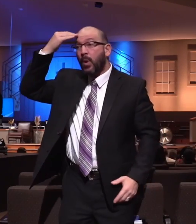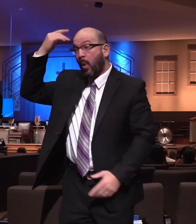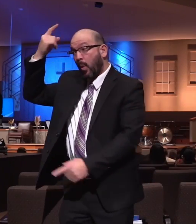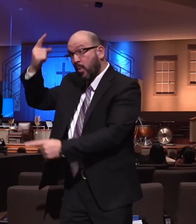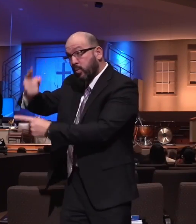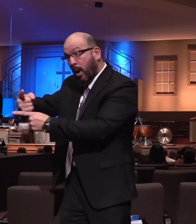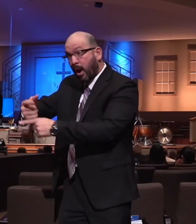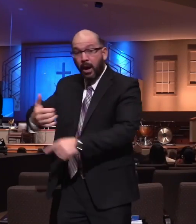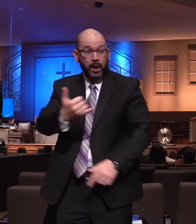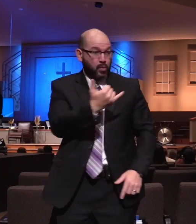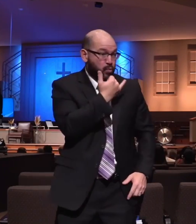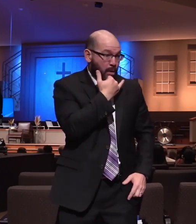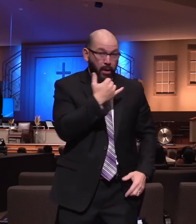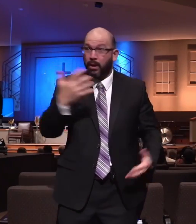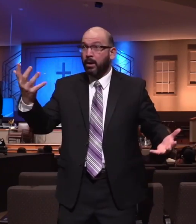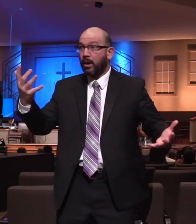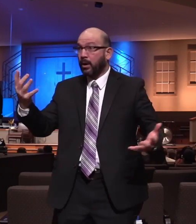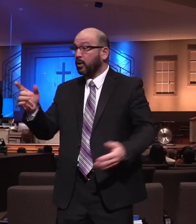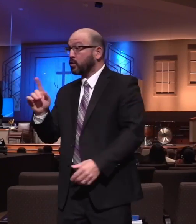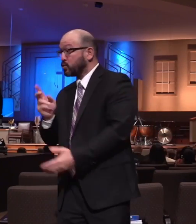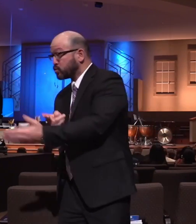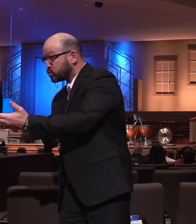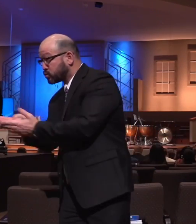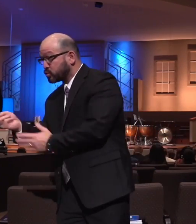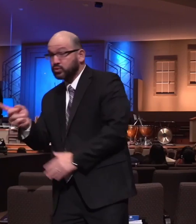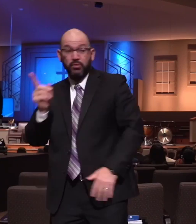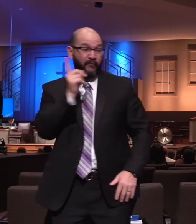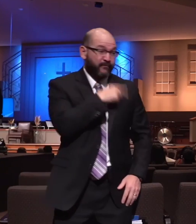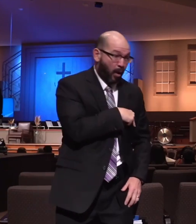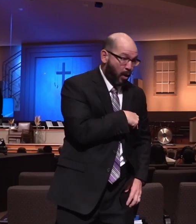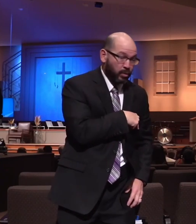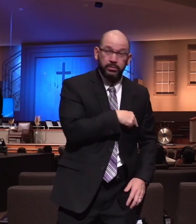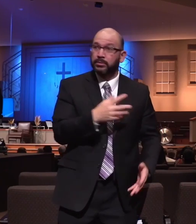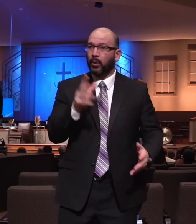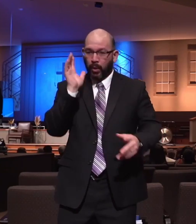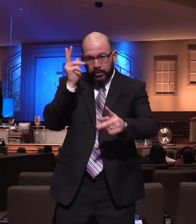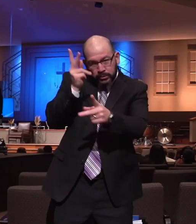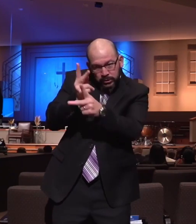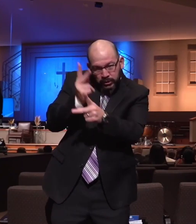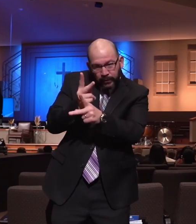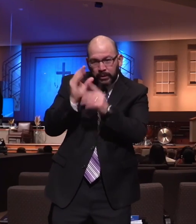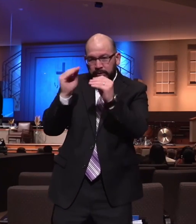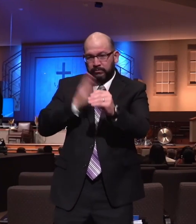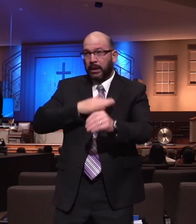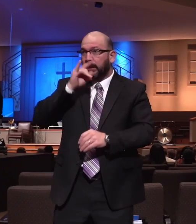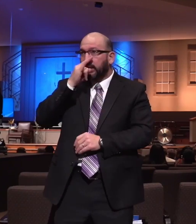about it. I'm just telling you there ought to be enough discernment to say, I'm going to be careful with what I'm teaching my kids to love.